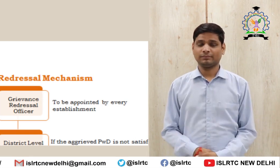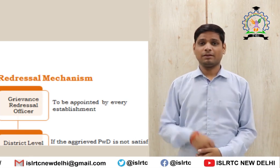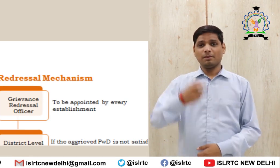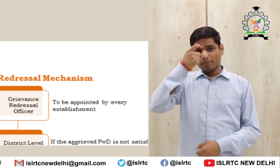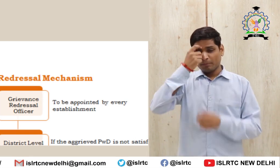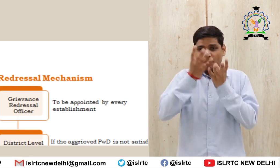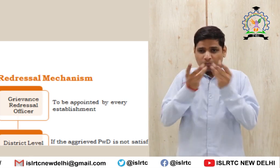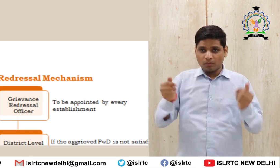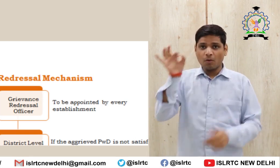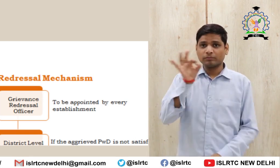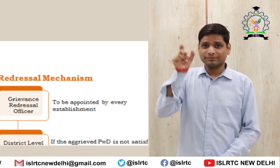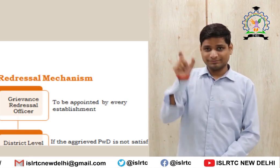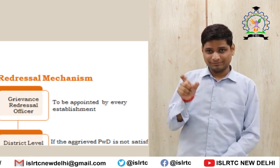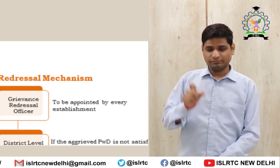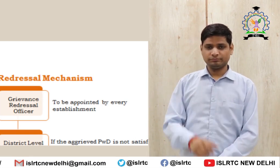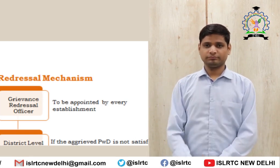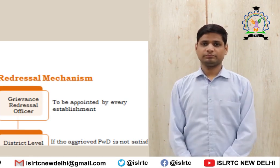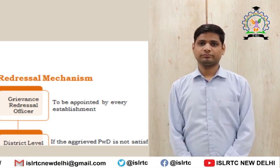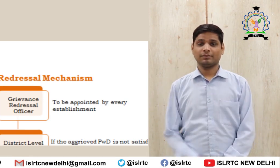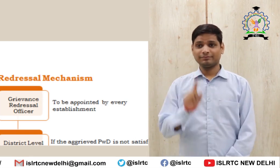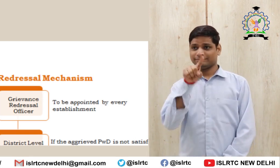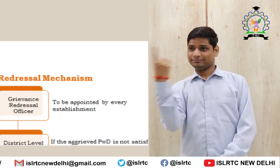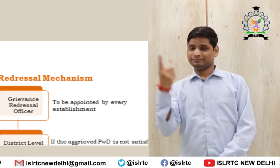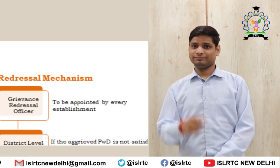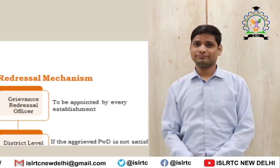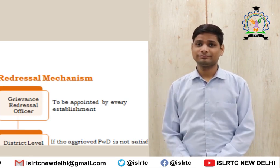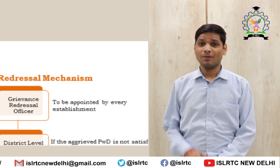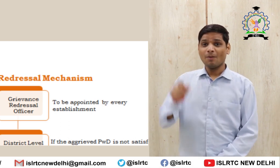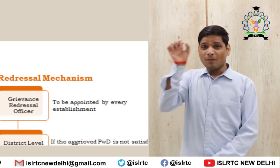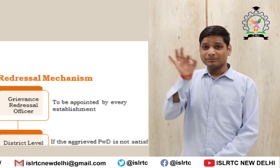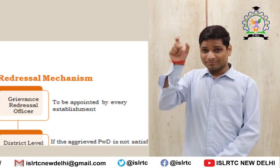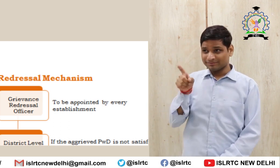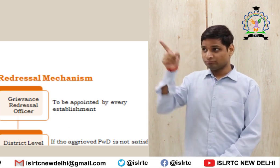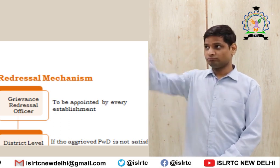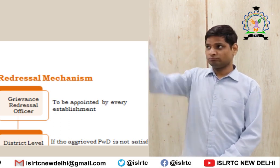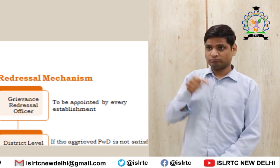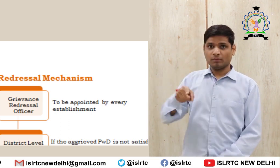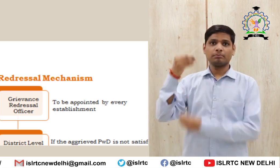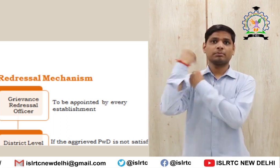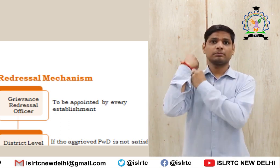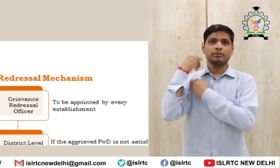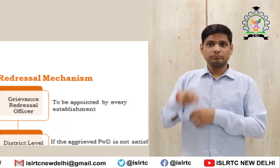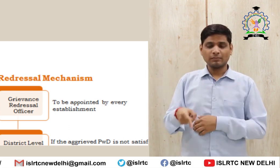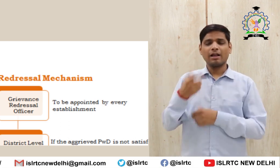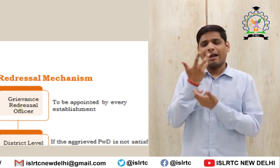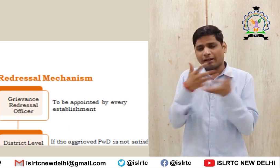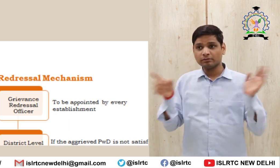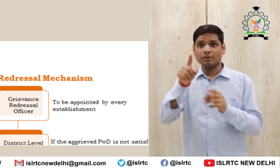At the top, Grievance Redressal Officer To Be Appointed by Every Establishment